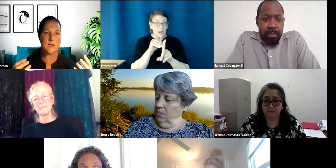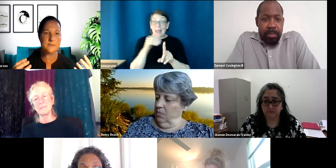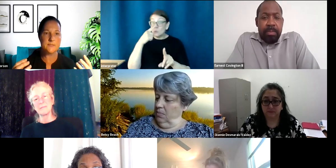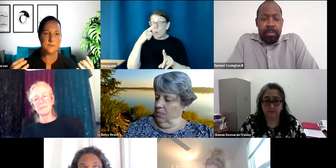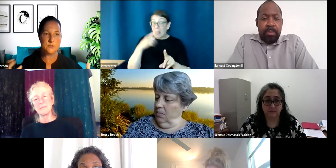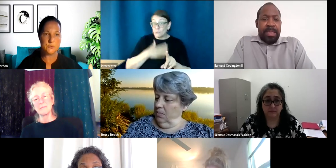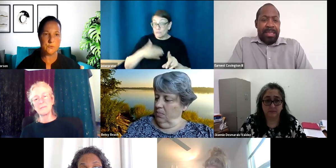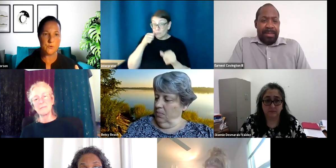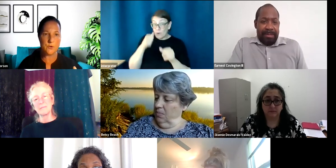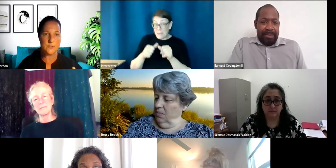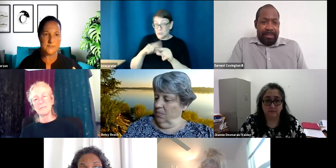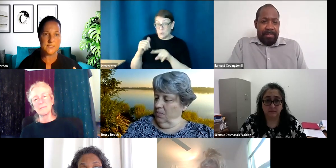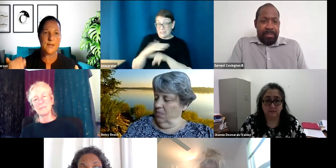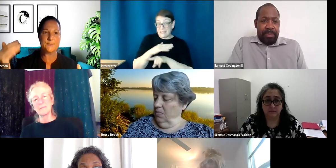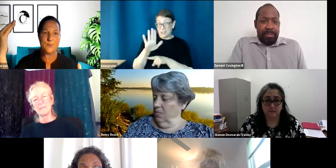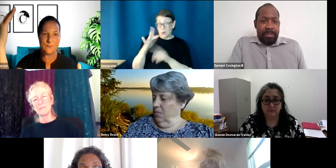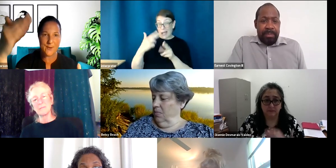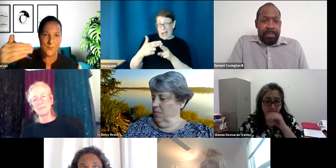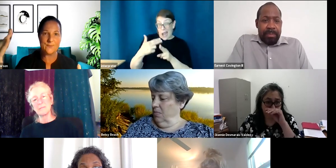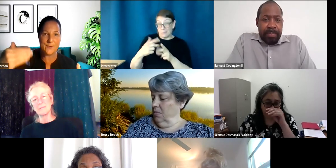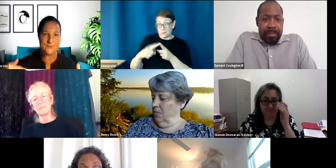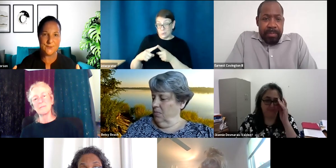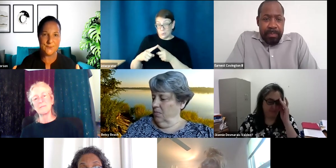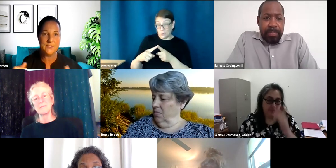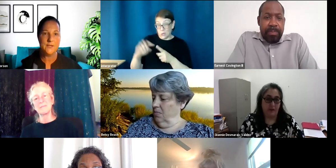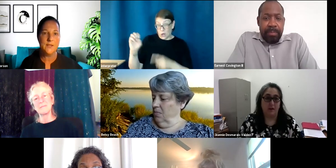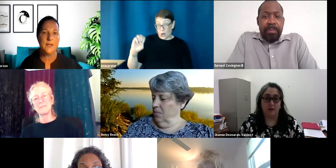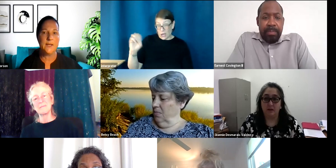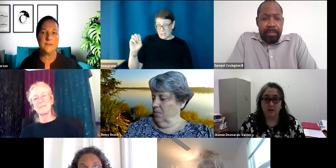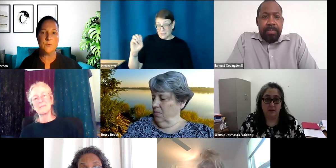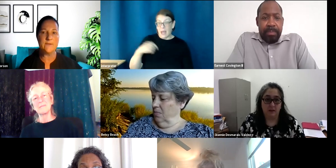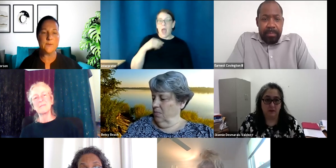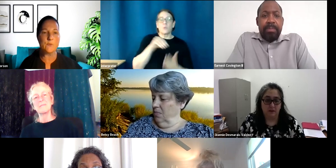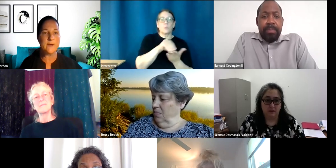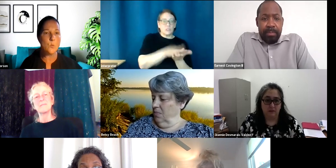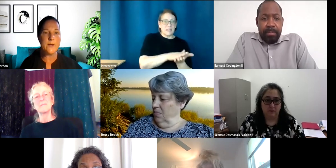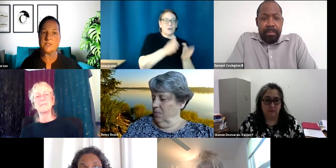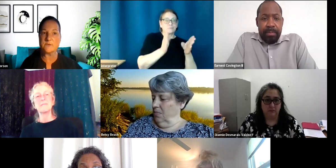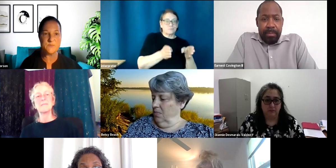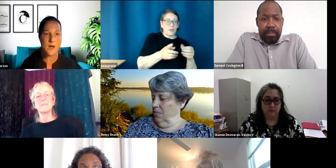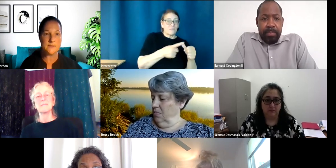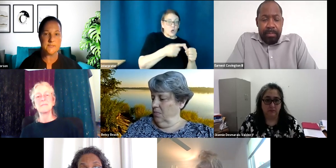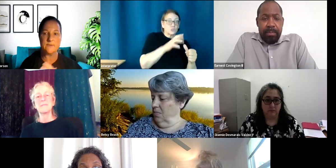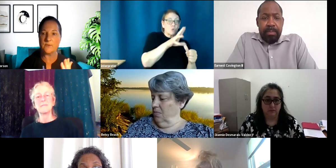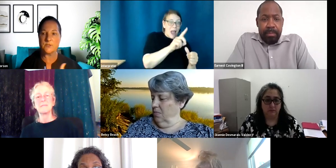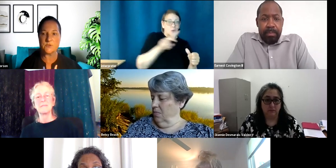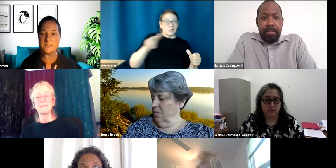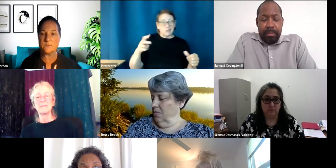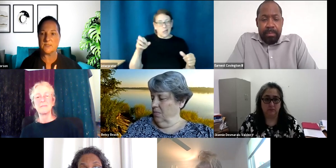and I'll, to Ernest and I'll put round one, round two. And we give them a week to respond. Say, you're interested,